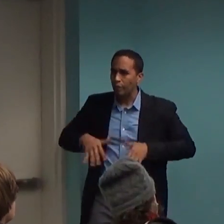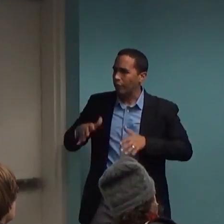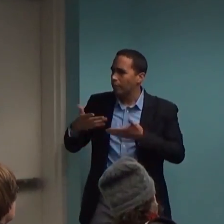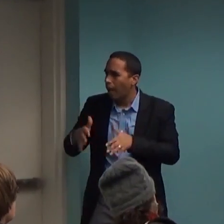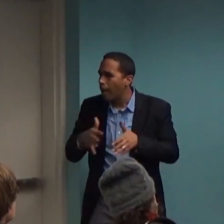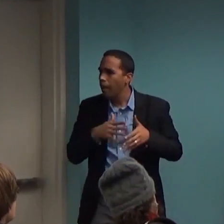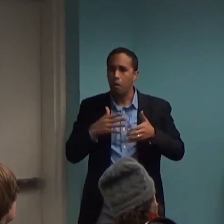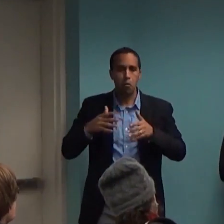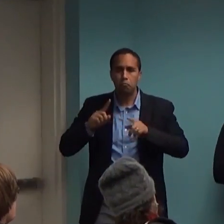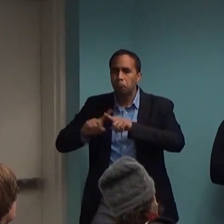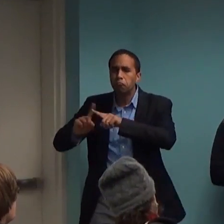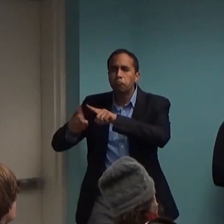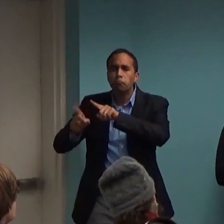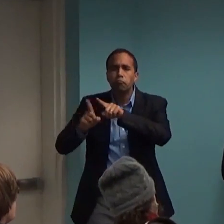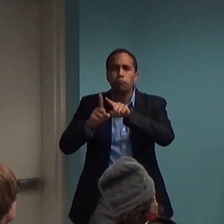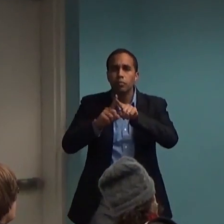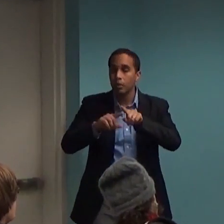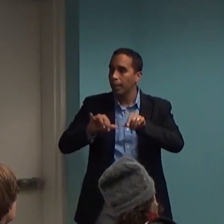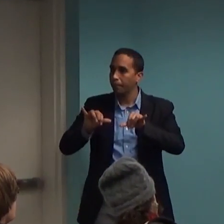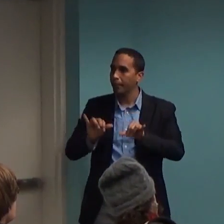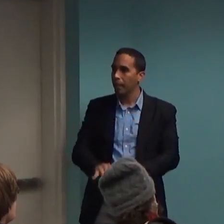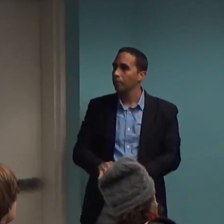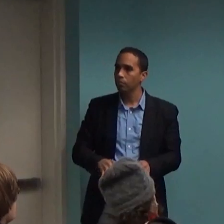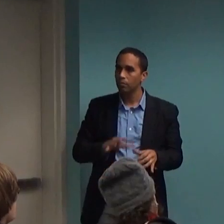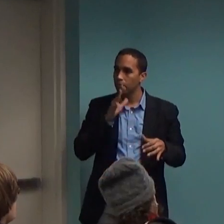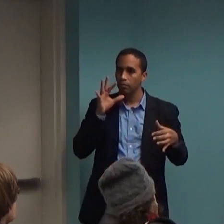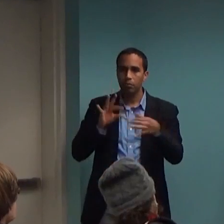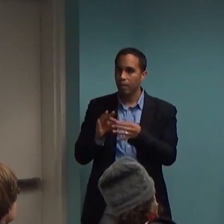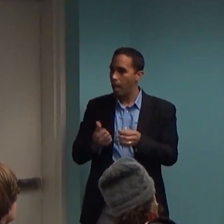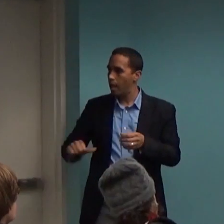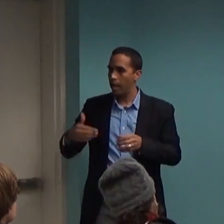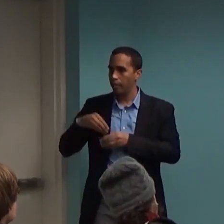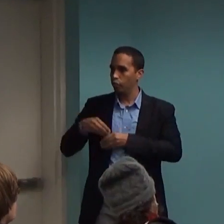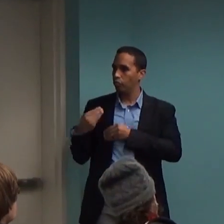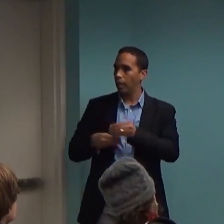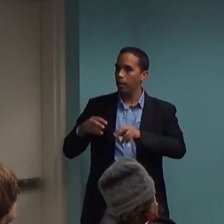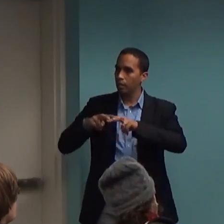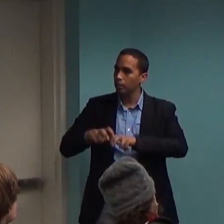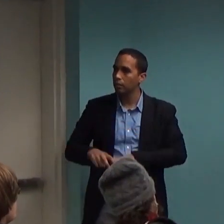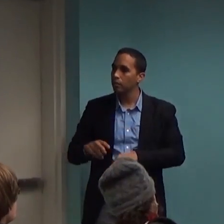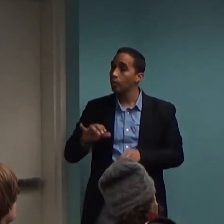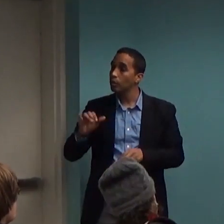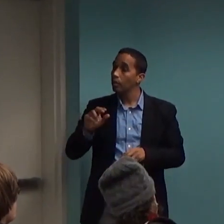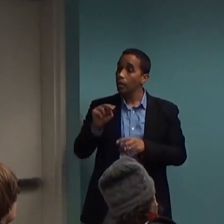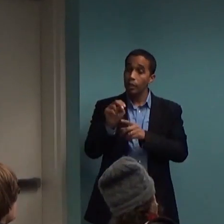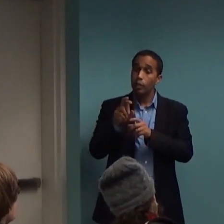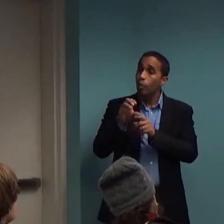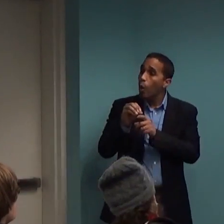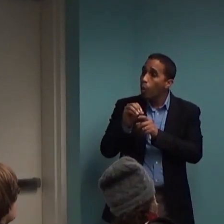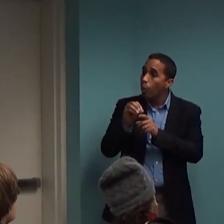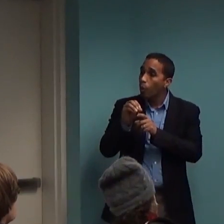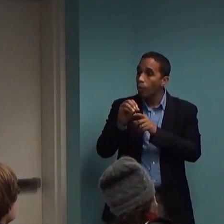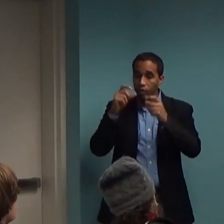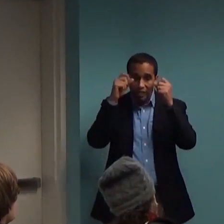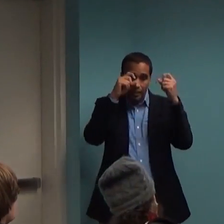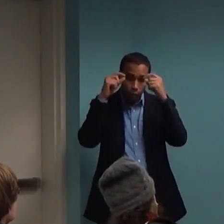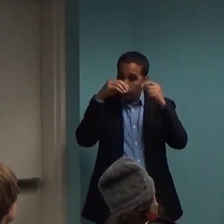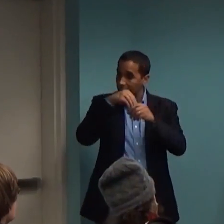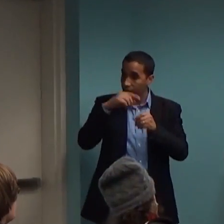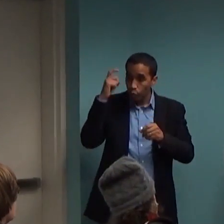And finally, the neurotransmitters that are supposed to be the targets for medication are generic. And what do I mean by